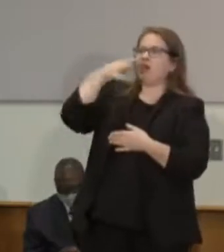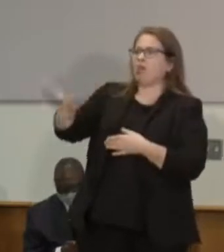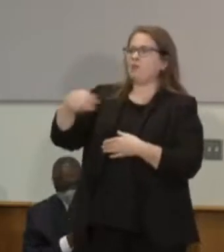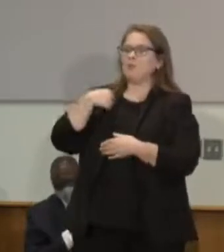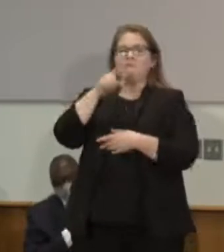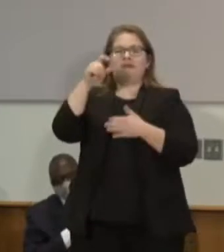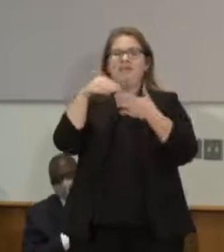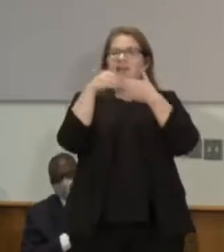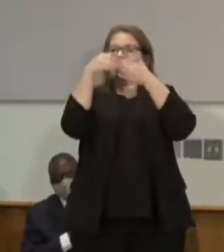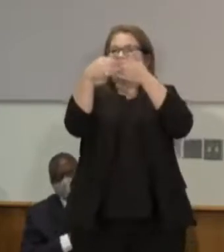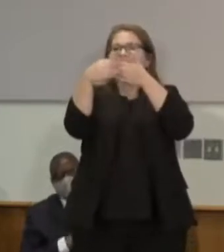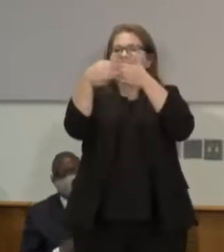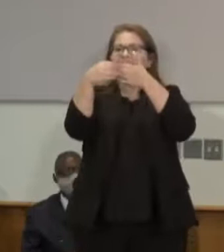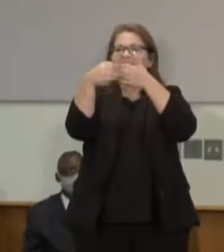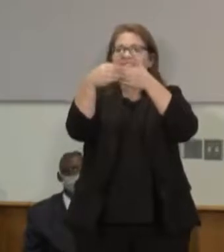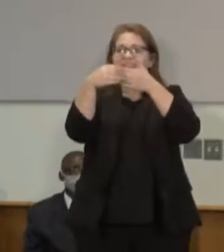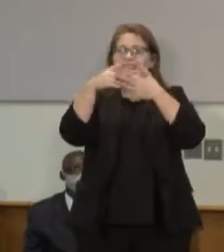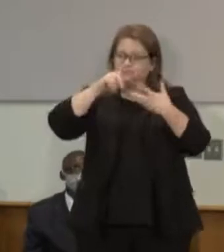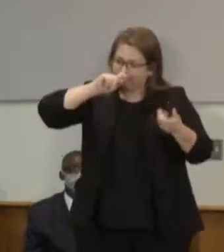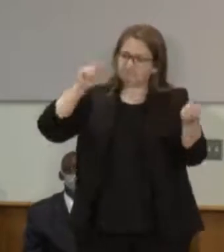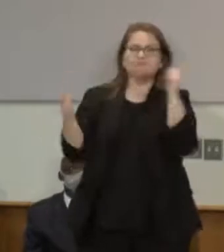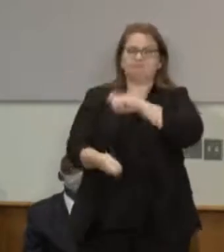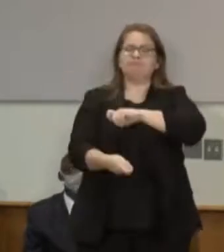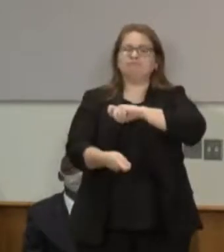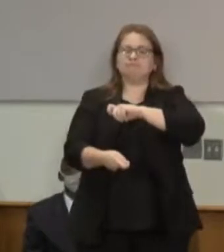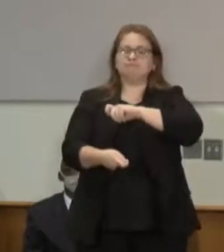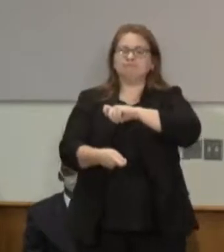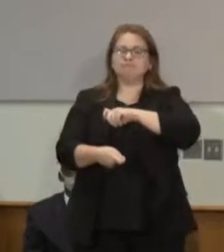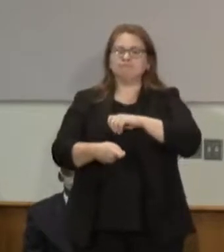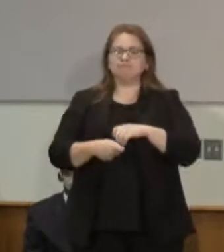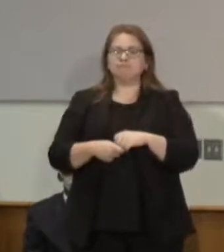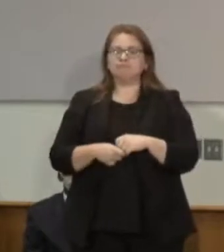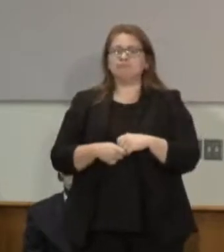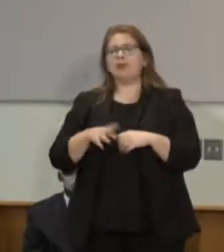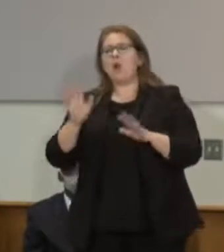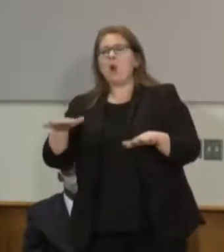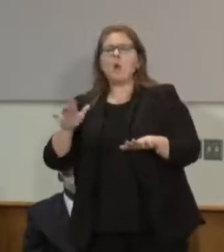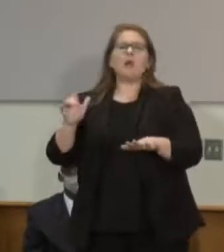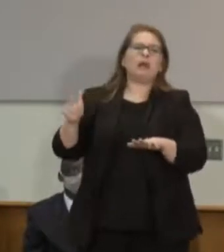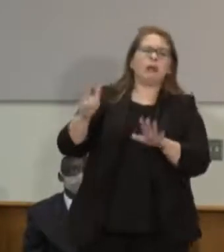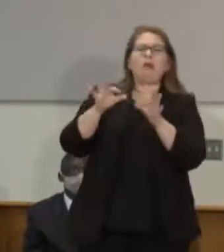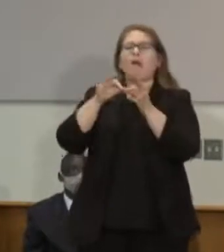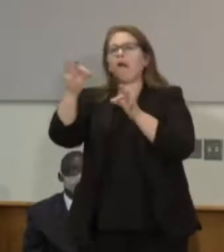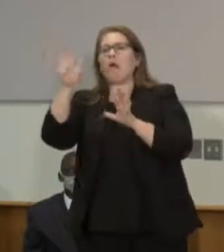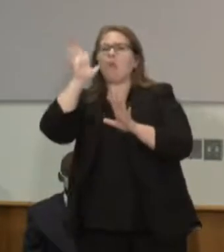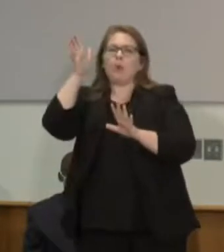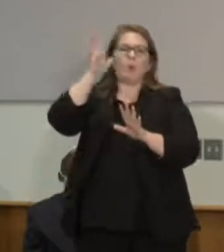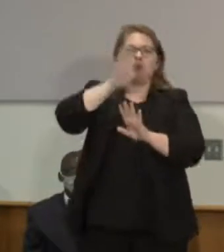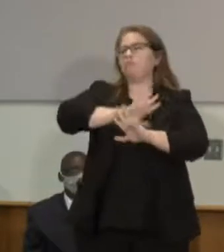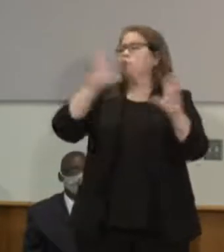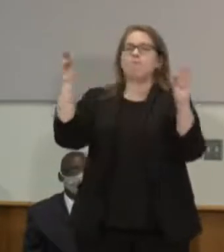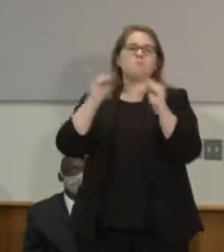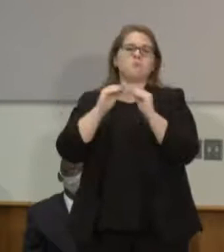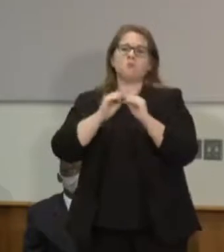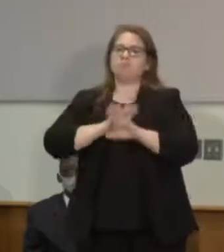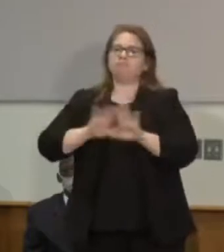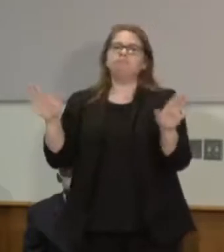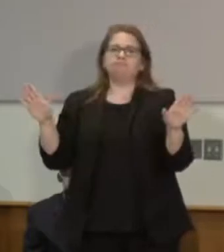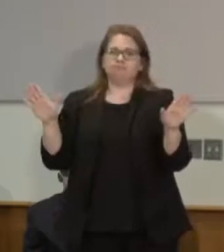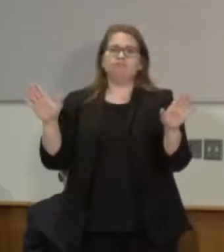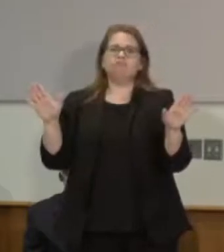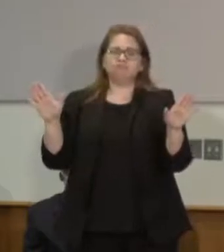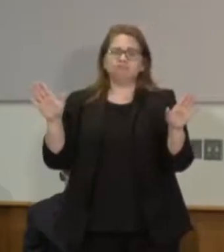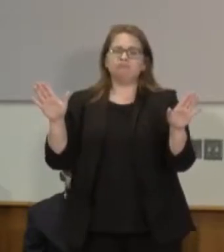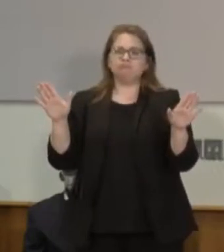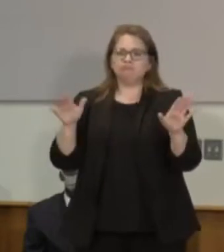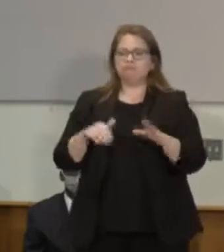change. No more stalling. No more waiting. While the legislature has no role into the day-to